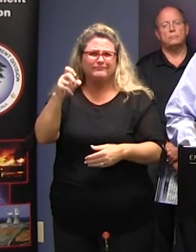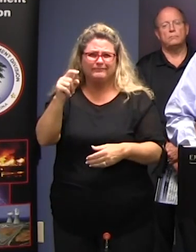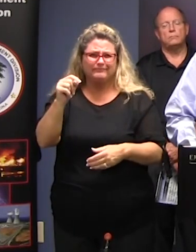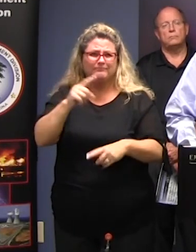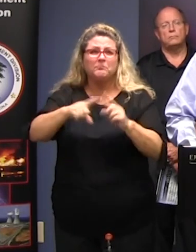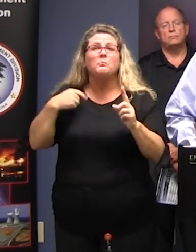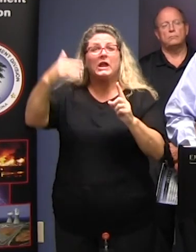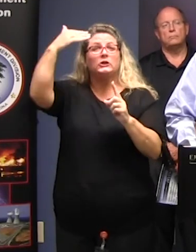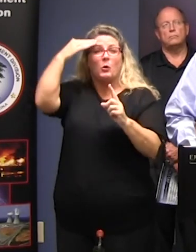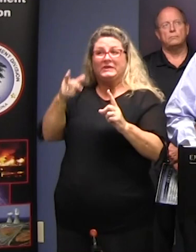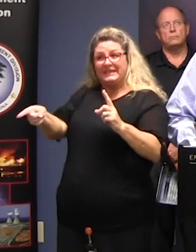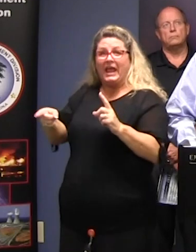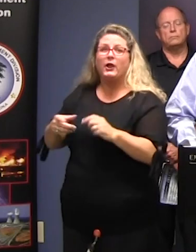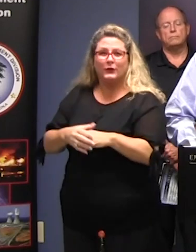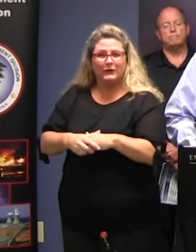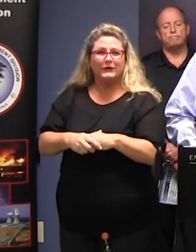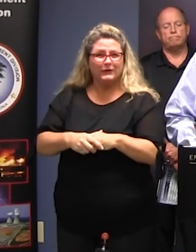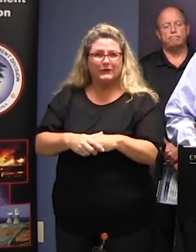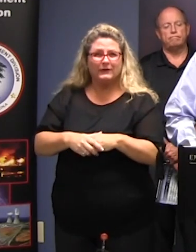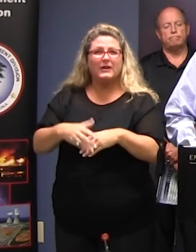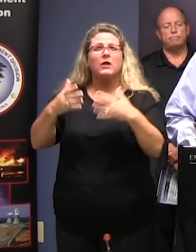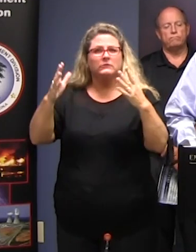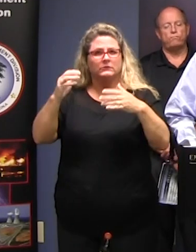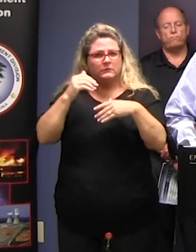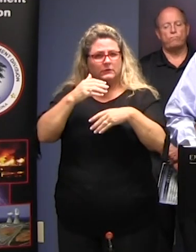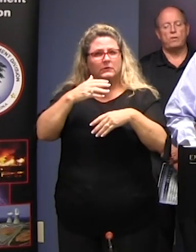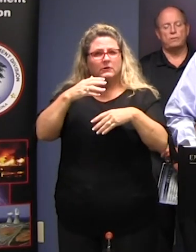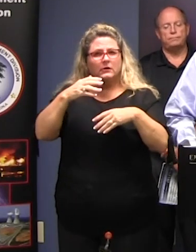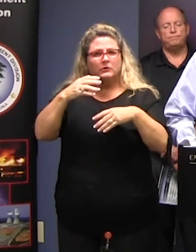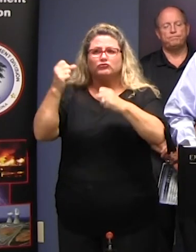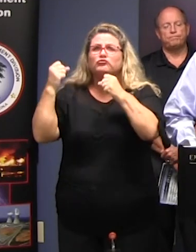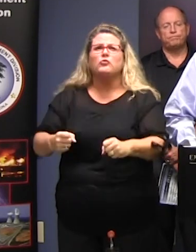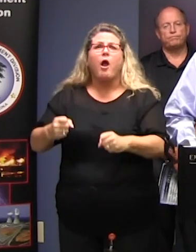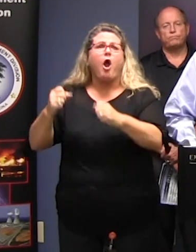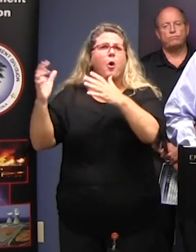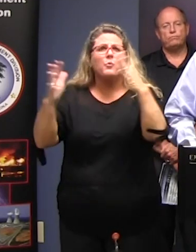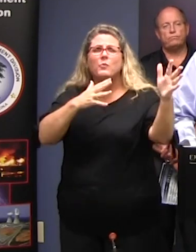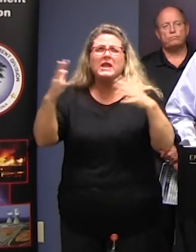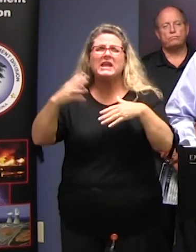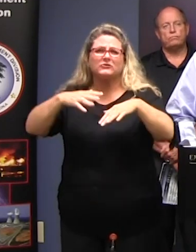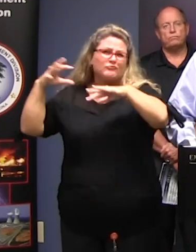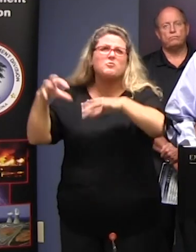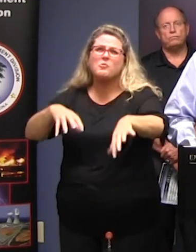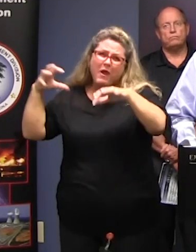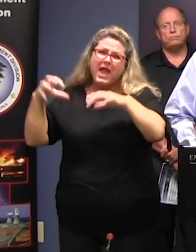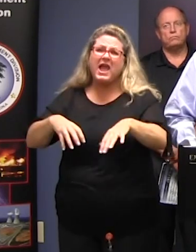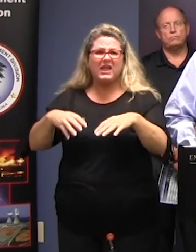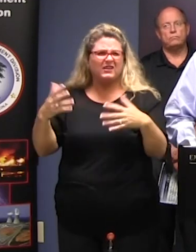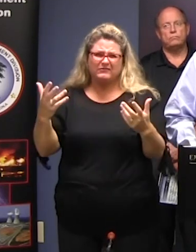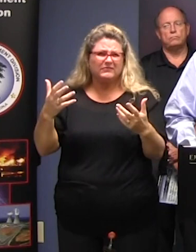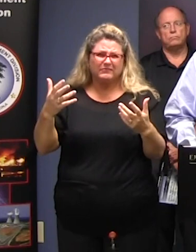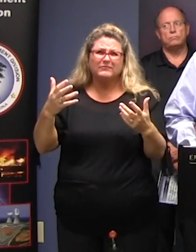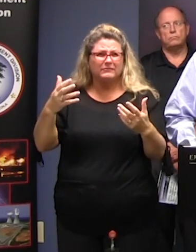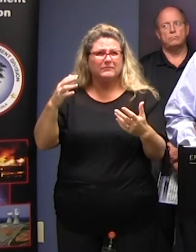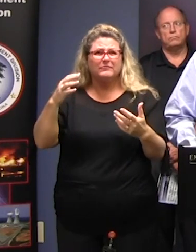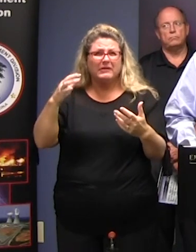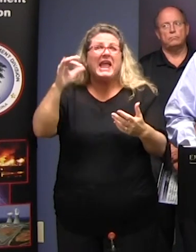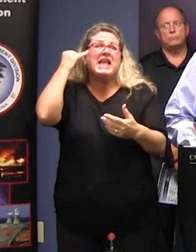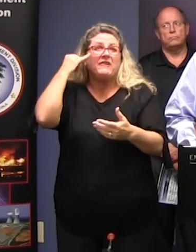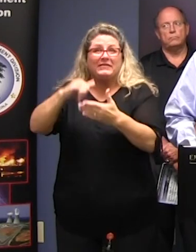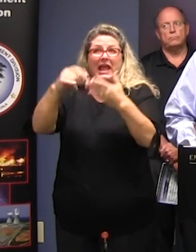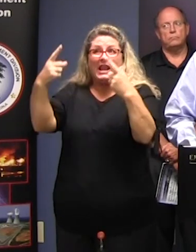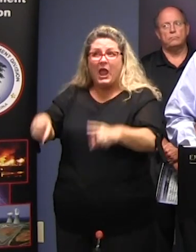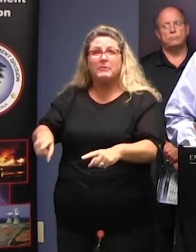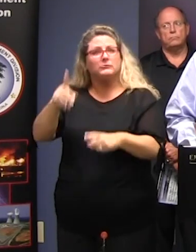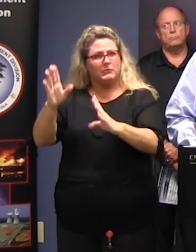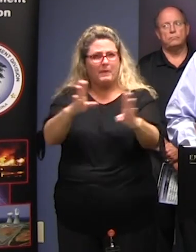need to take precautions Even if we just have strong winds and a lot of rain that can cause dislocations We need to be ready for